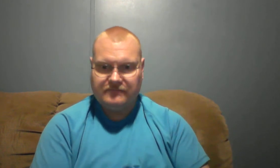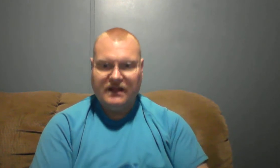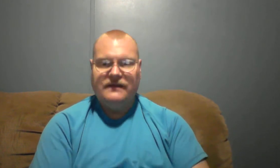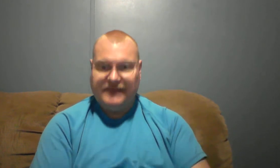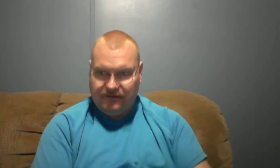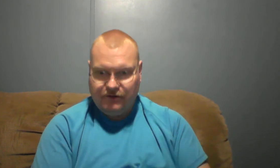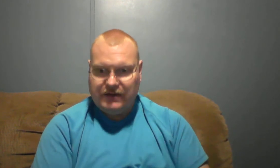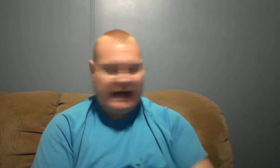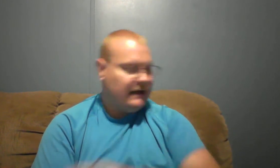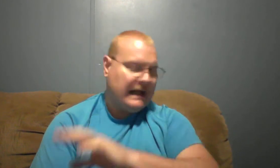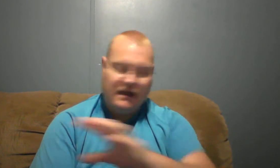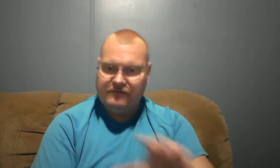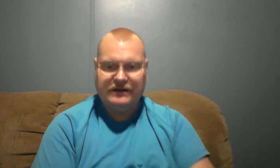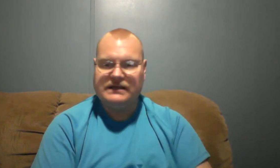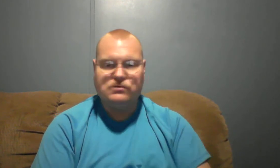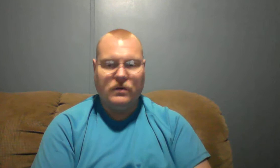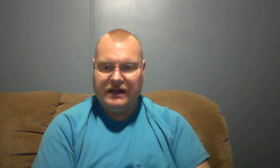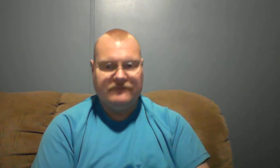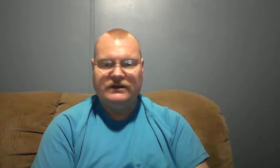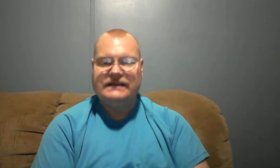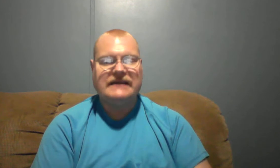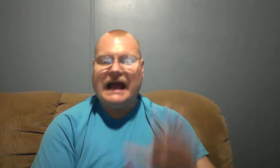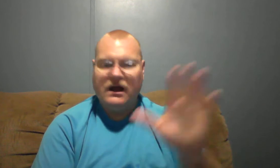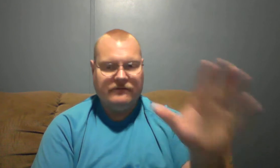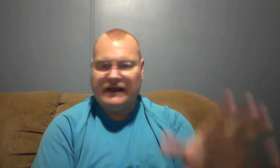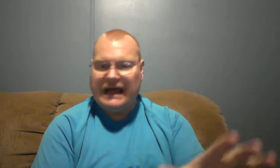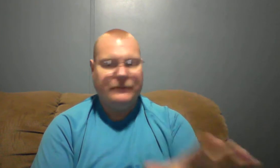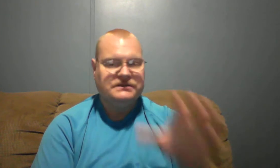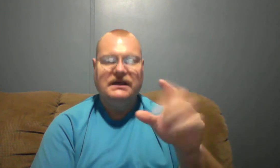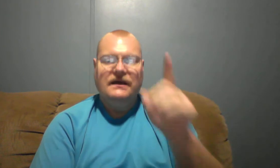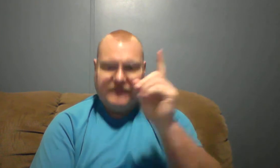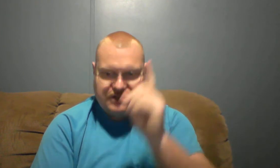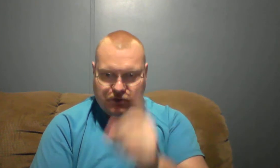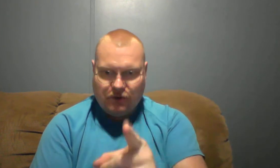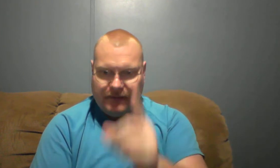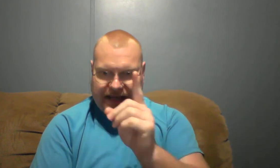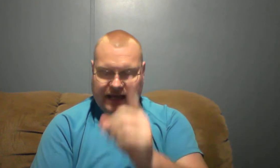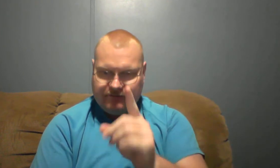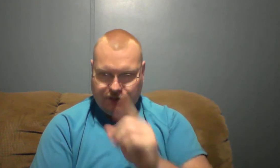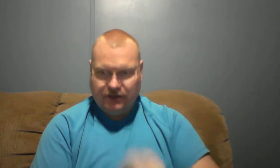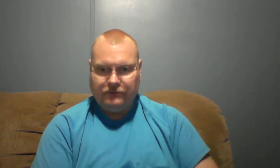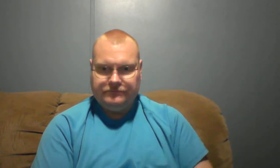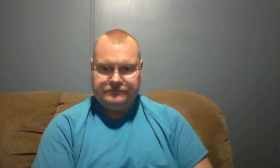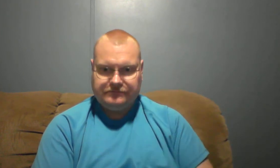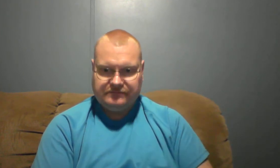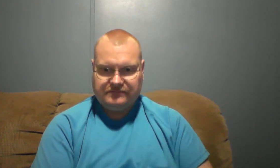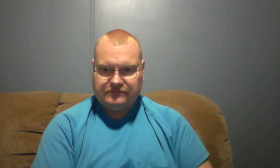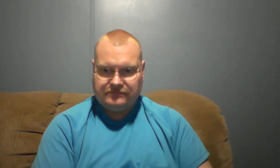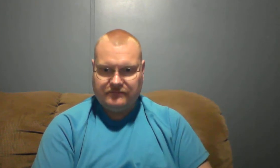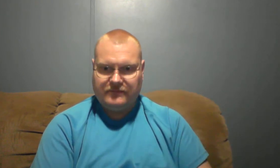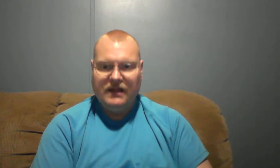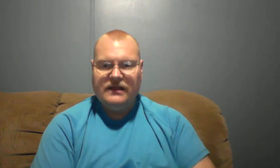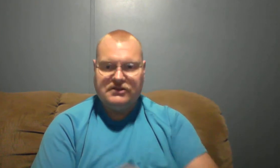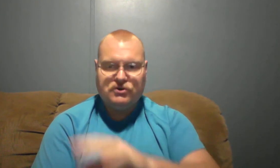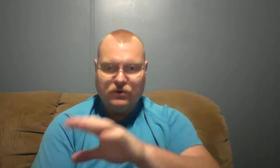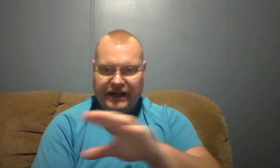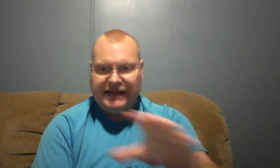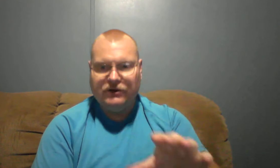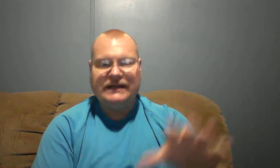That if you die, however it is, whatever it is, however it happens, that you're going to make heaven your home. That you're going to enter into